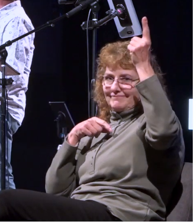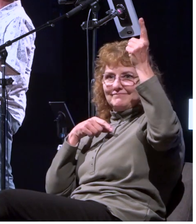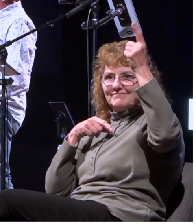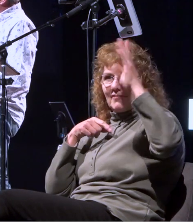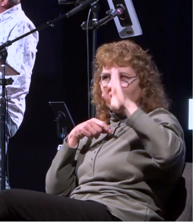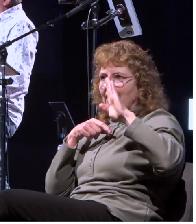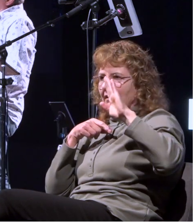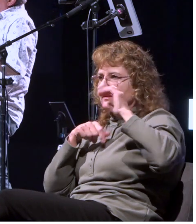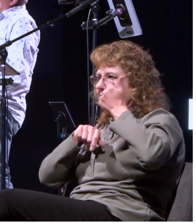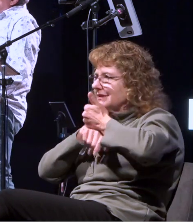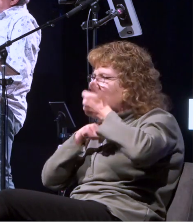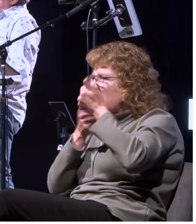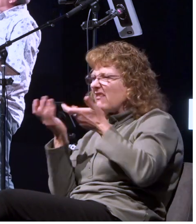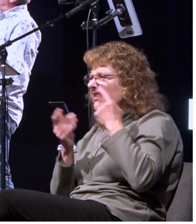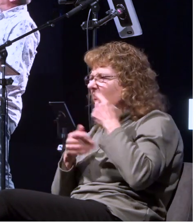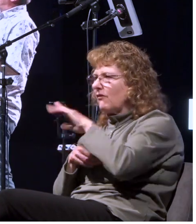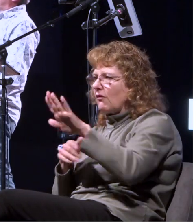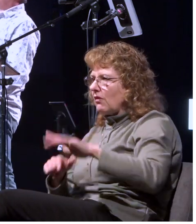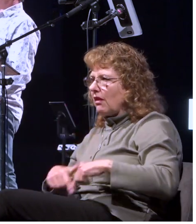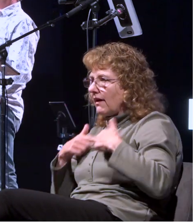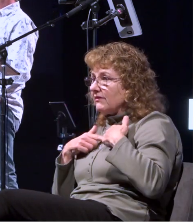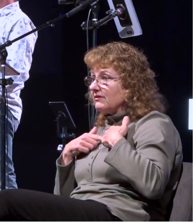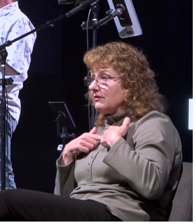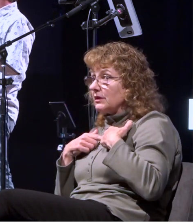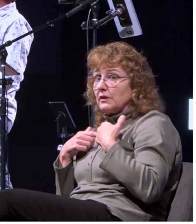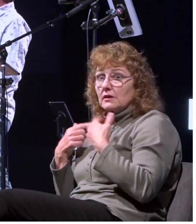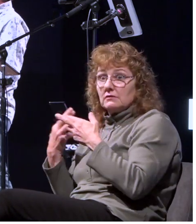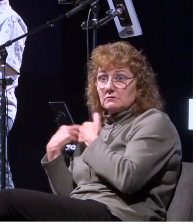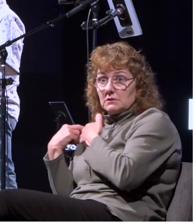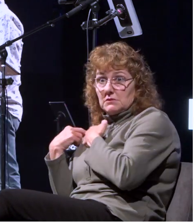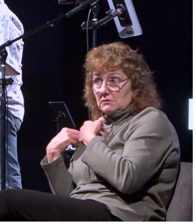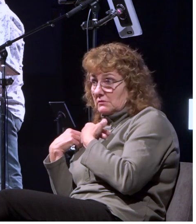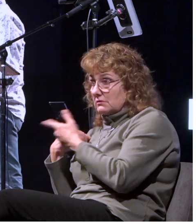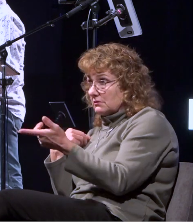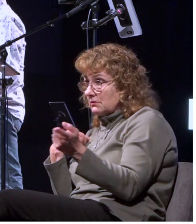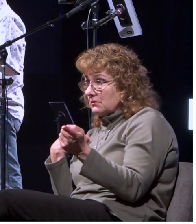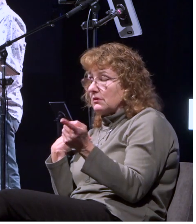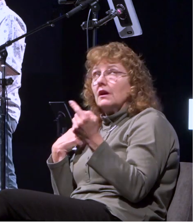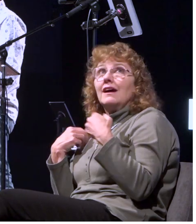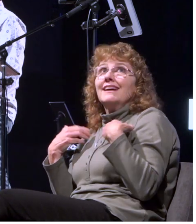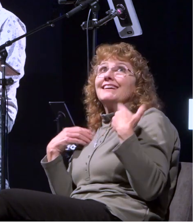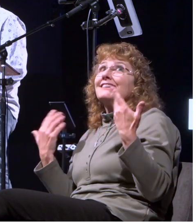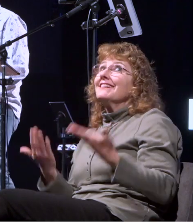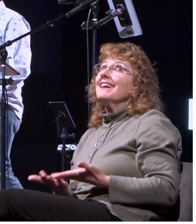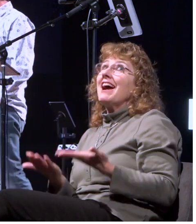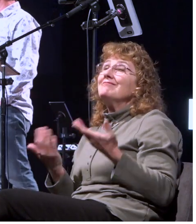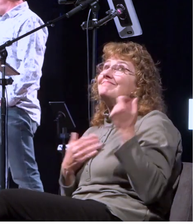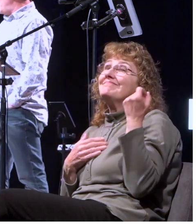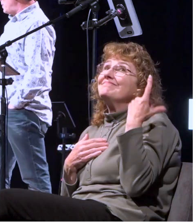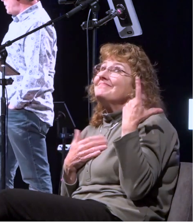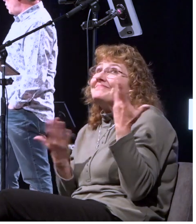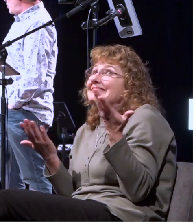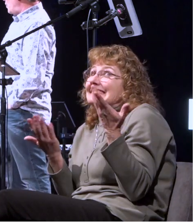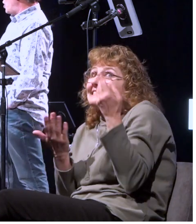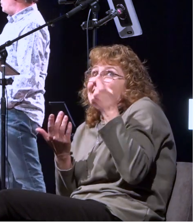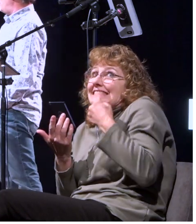and and our job is just simply to say lord here i am and i don't understand when you tell me i'm going to rome